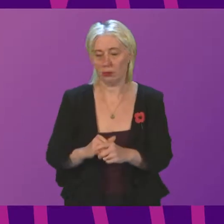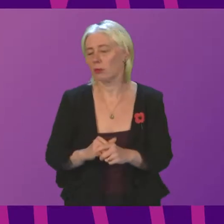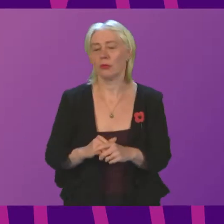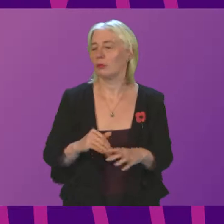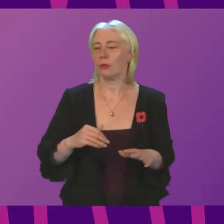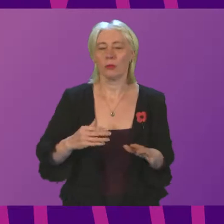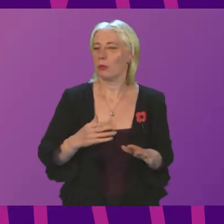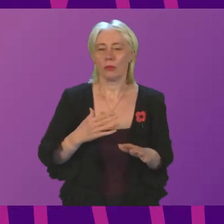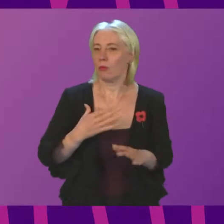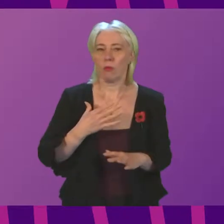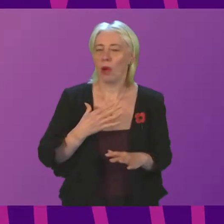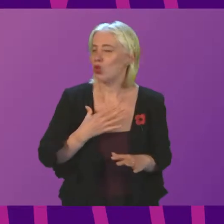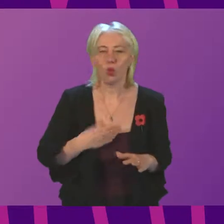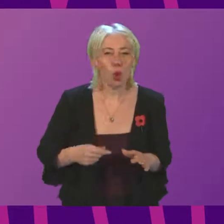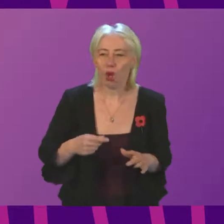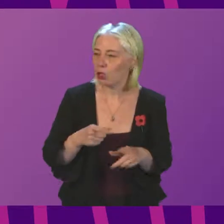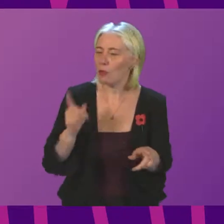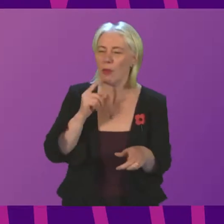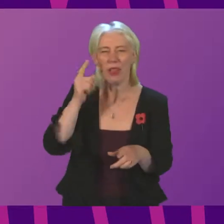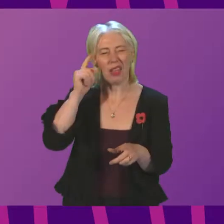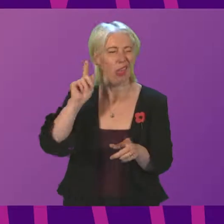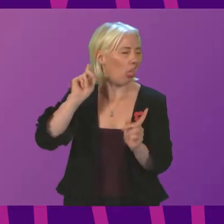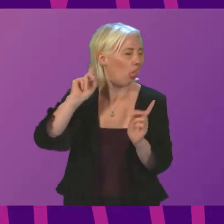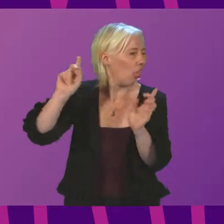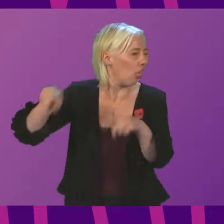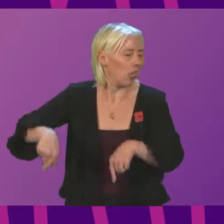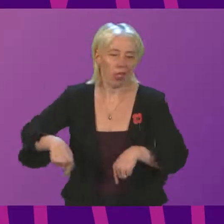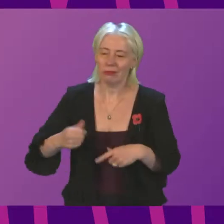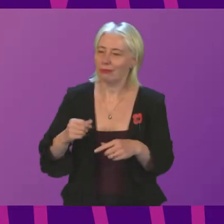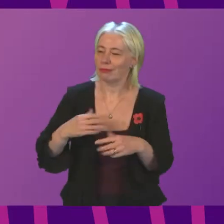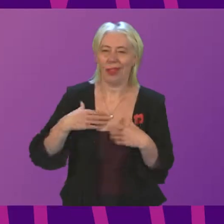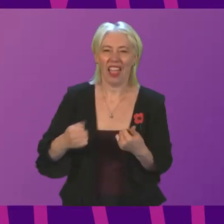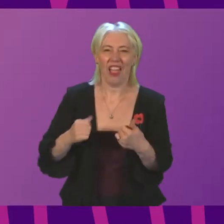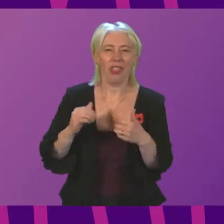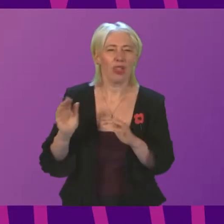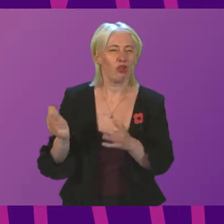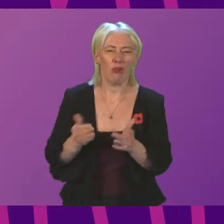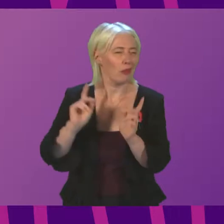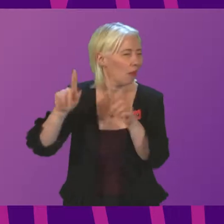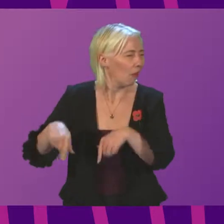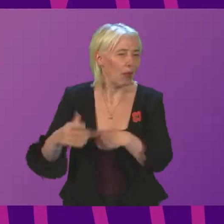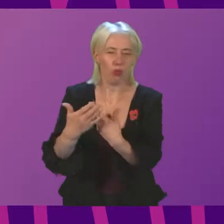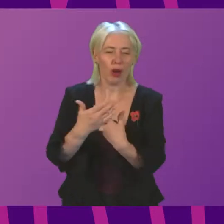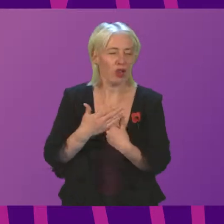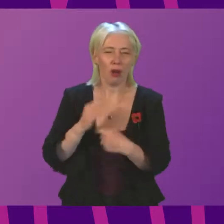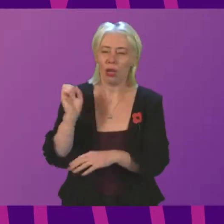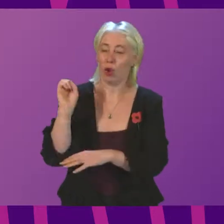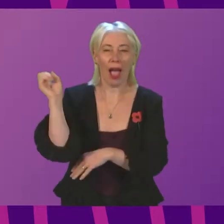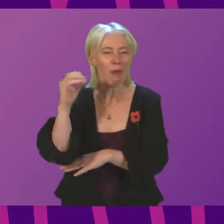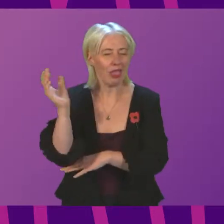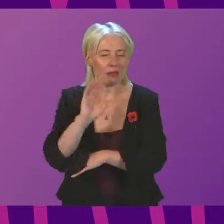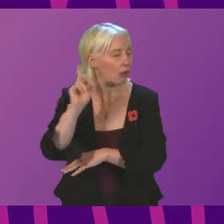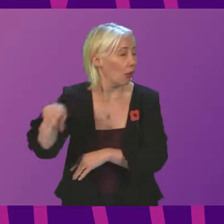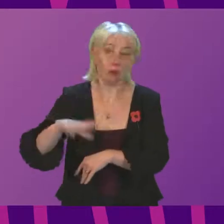it to be suggested that I am not recognising the pressures that there are on the health service in general and the ambulance service in particular,